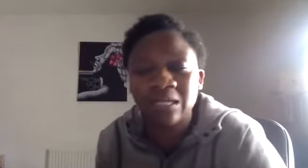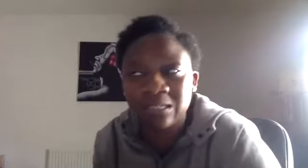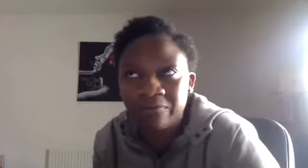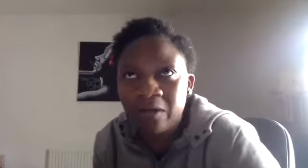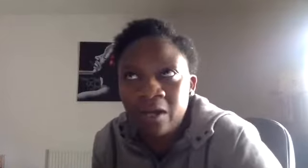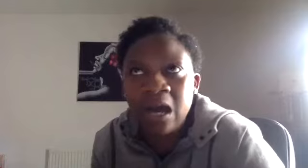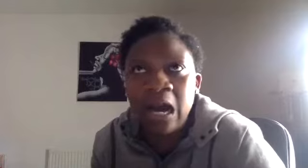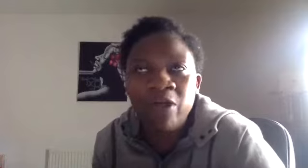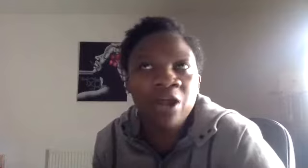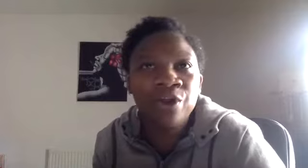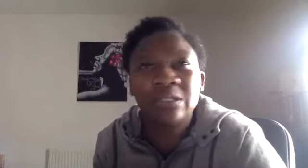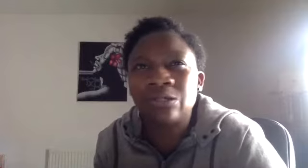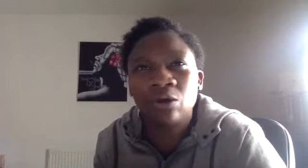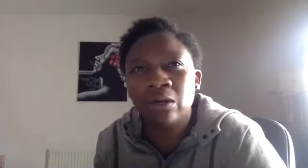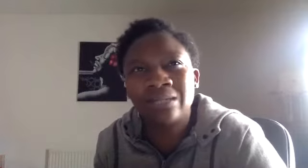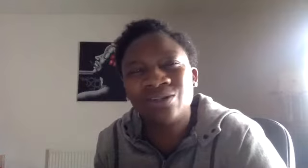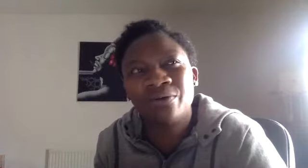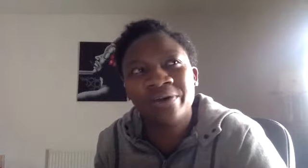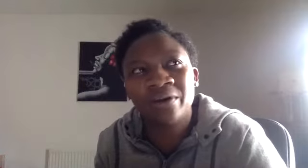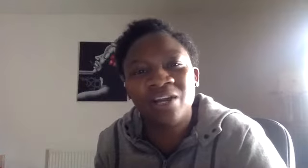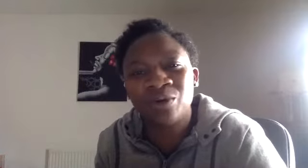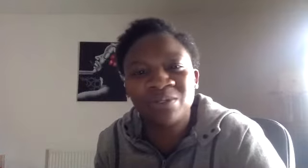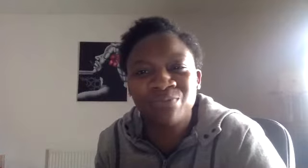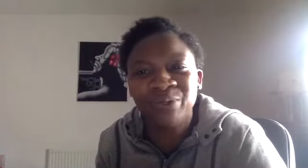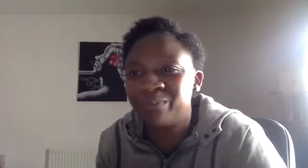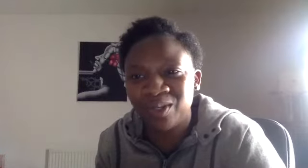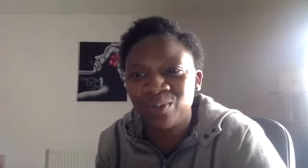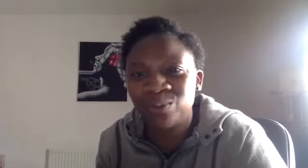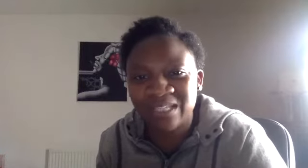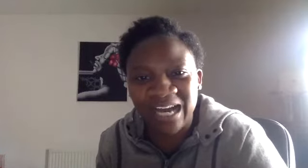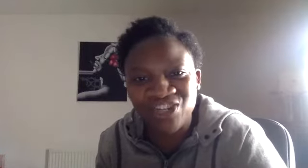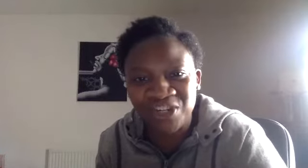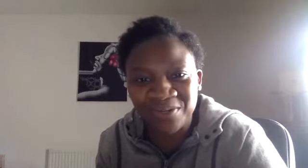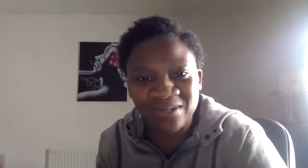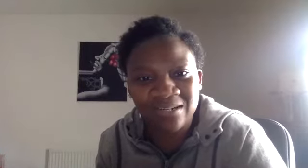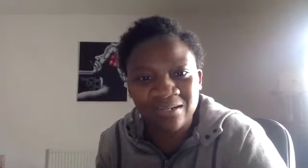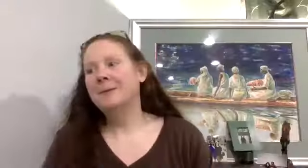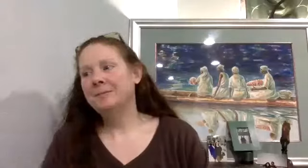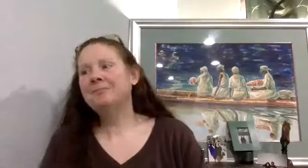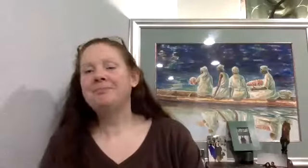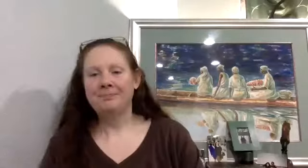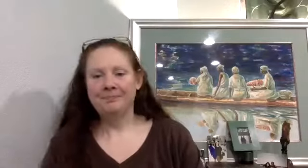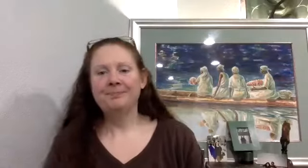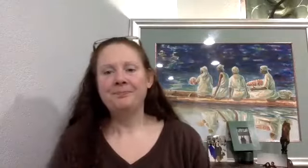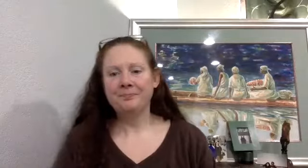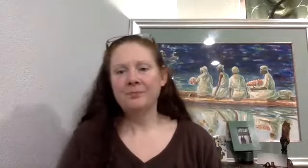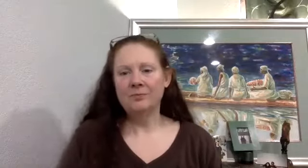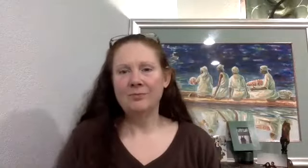of stuff. And then I know it's not, it's not the innocuous movement that caused that issue. Right. This is collective. This is,